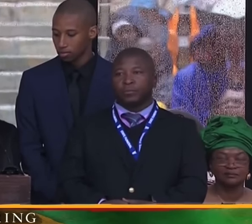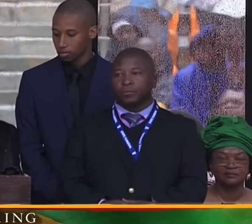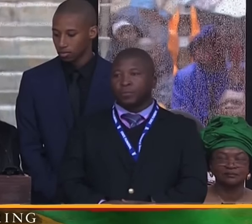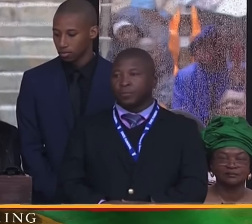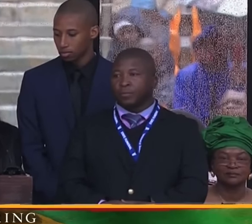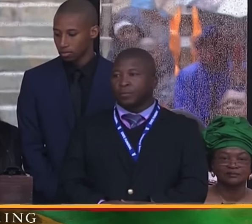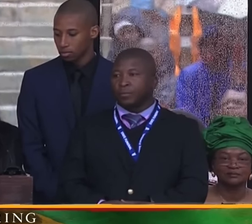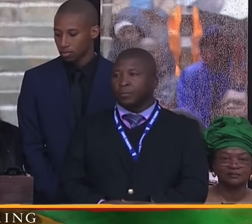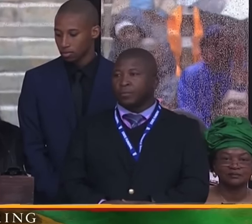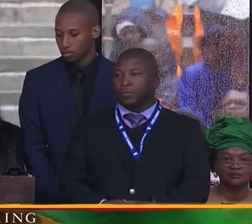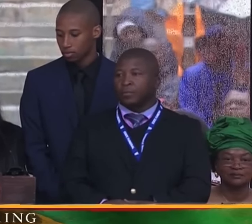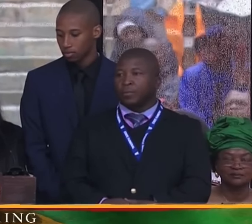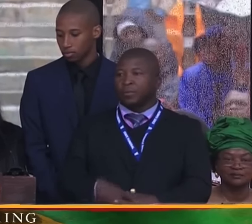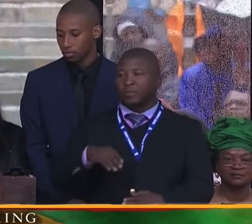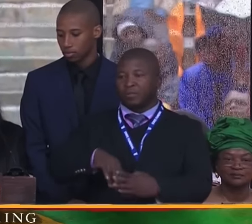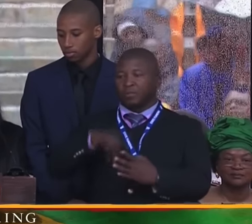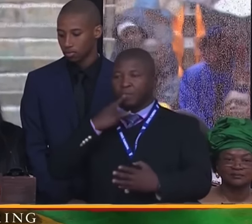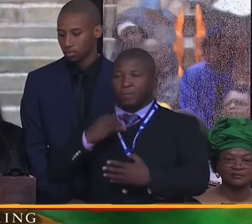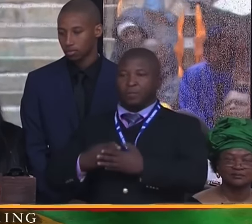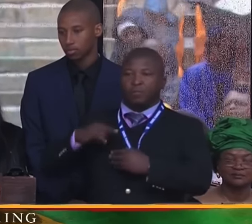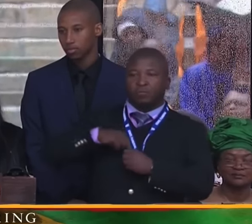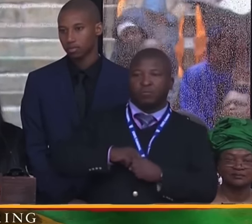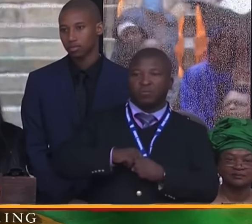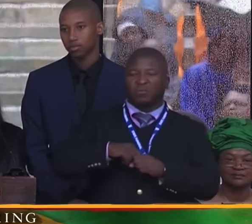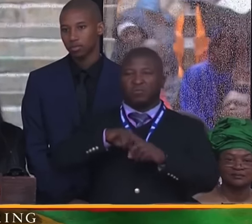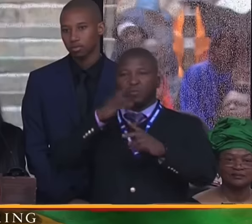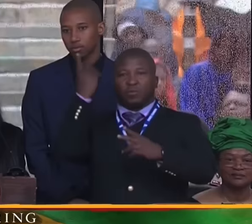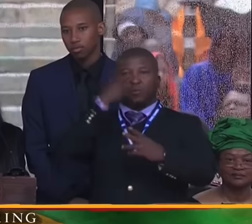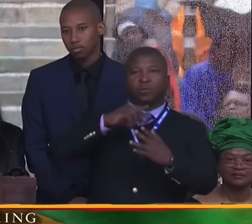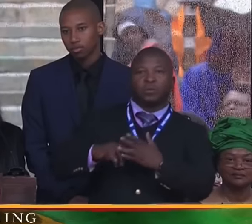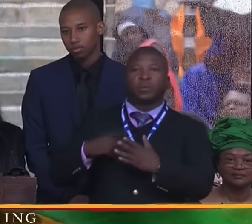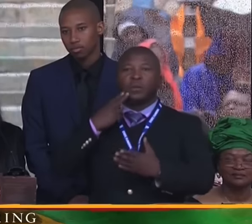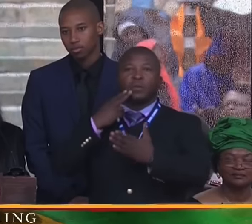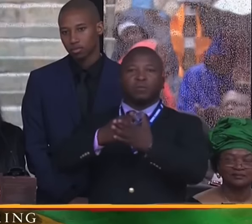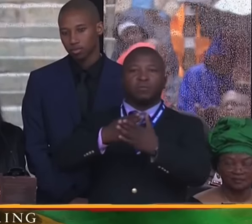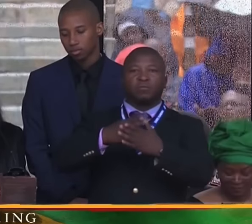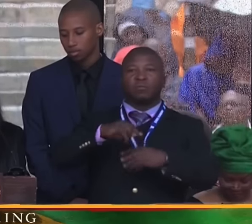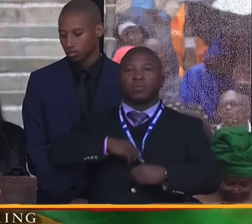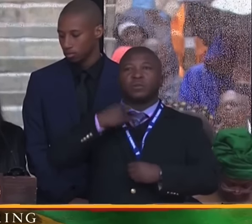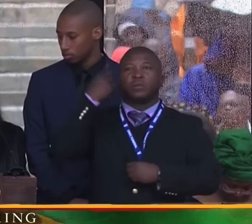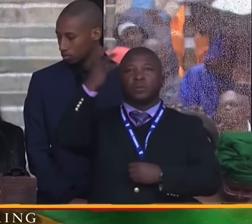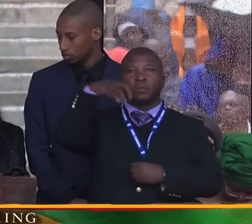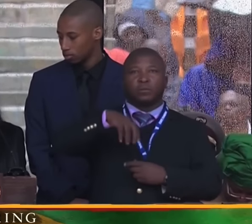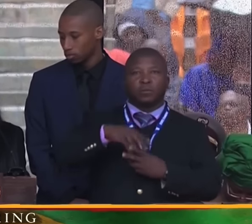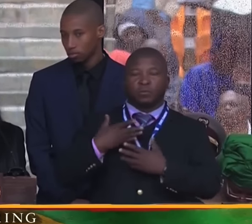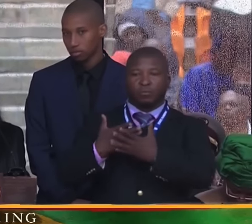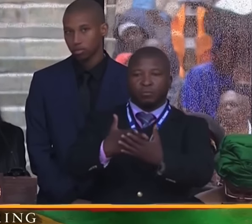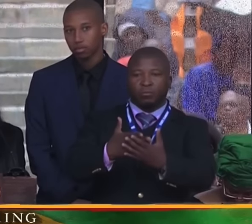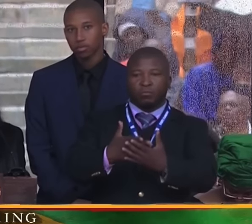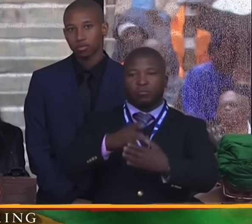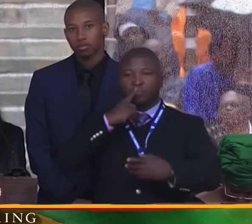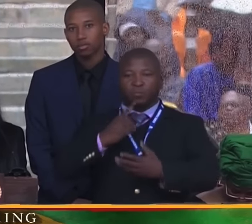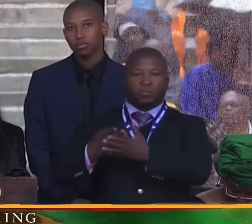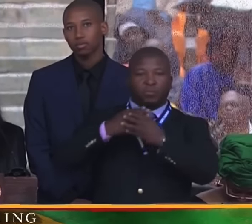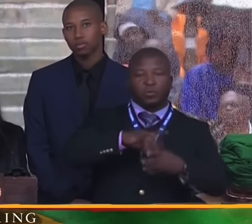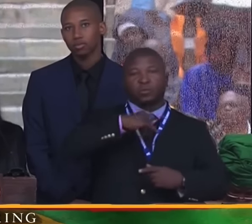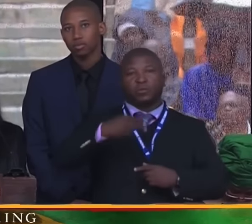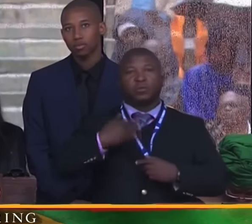The last one. Struck by Inside joining in this week's cigarette. Inside to